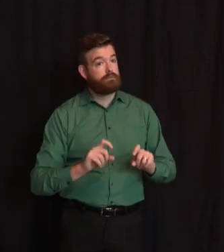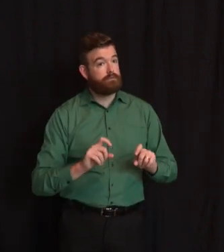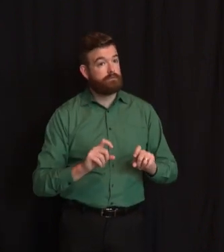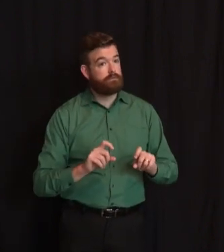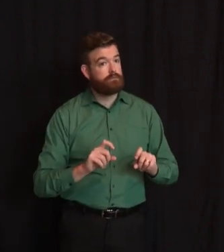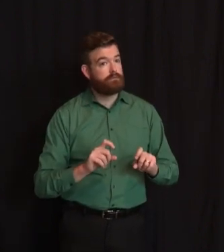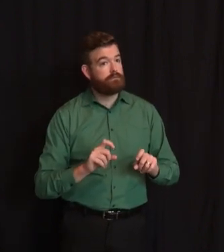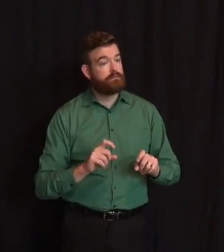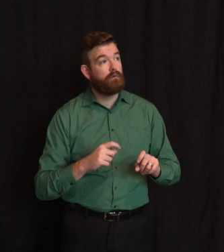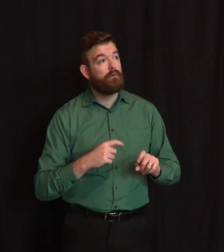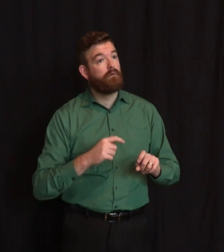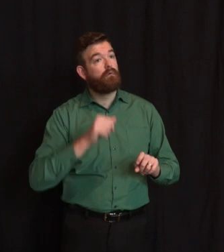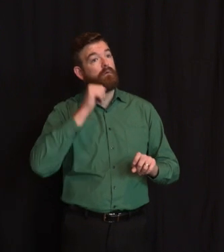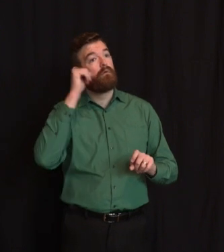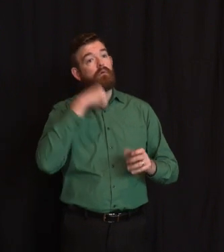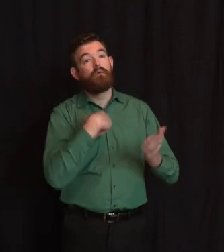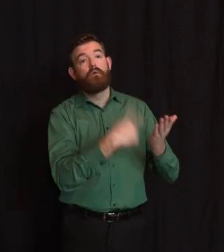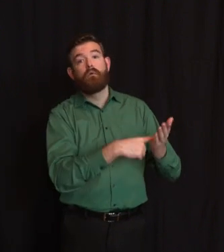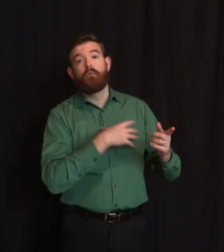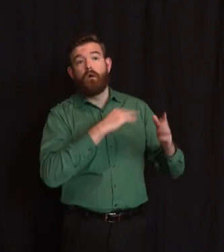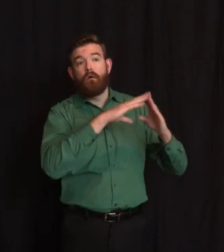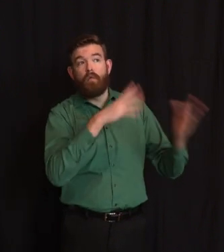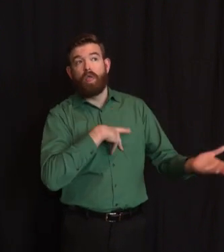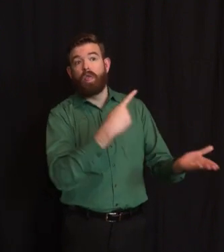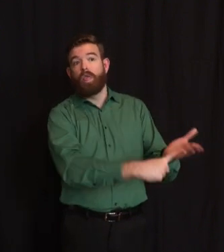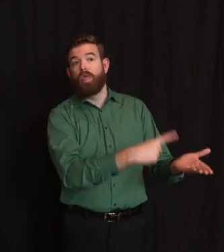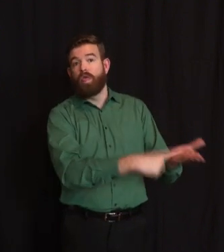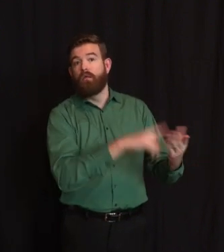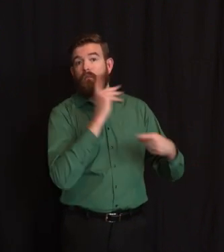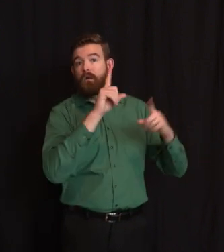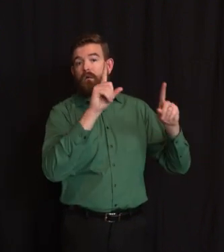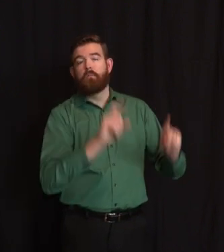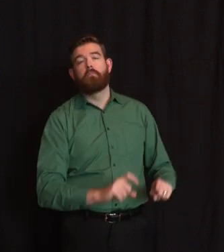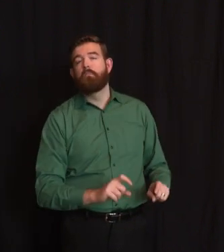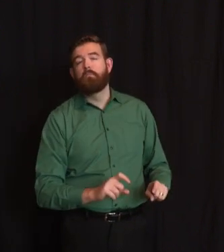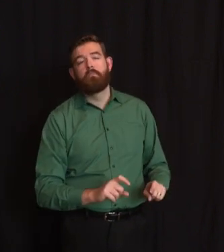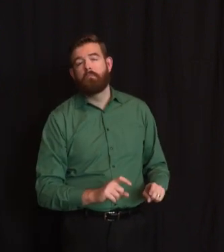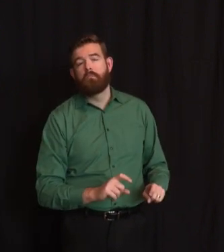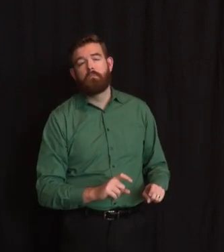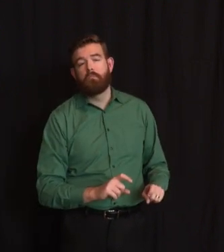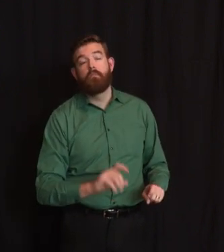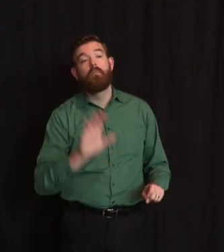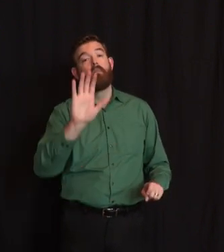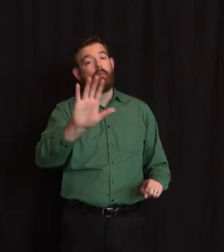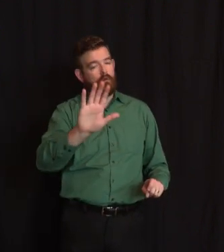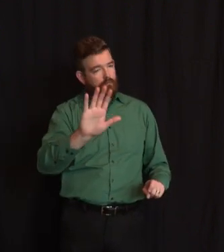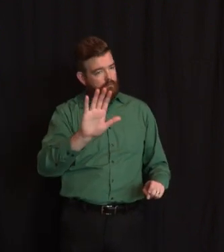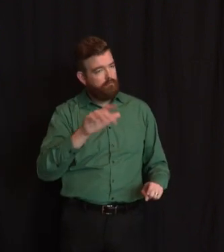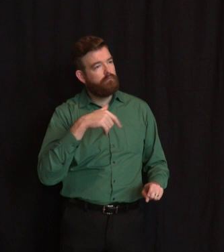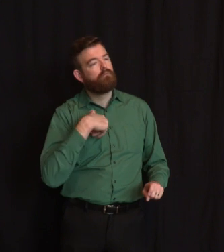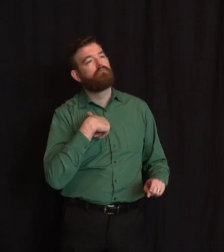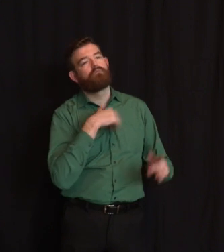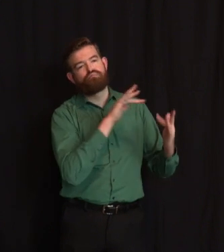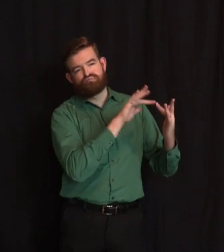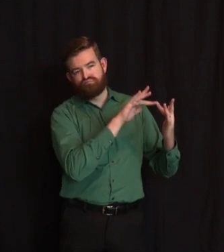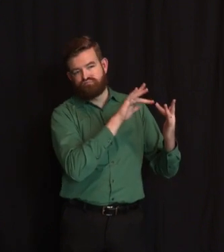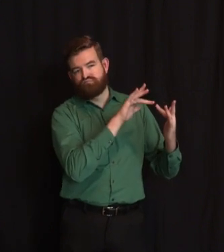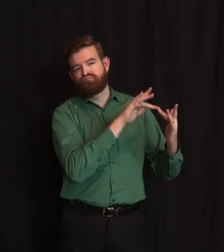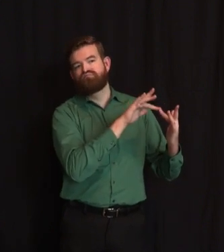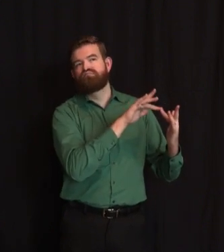communication with the White House on trying to work with them to get the right testing infrastructure